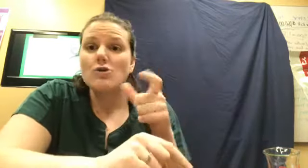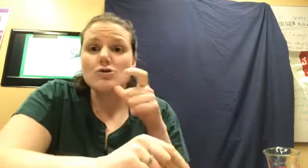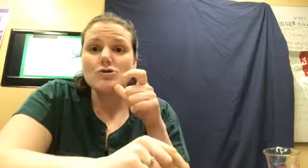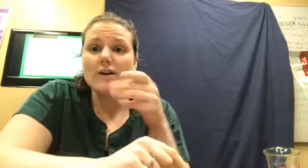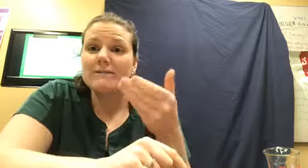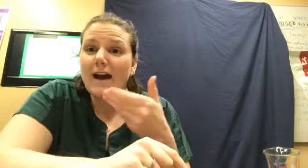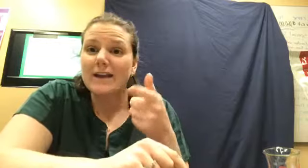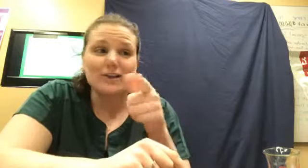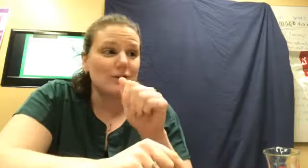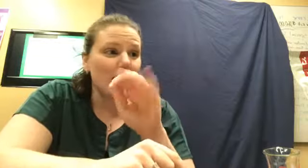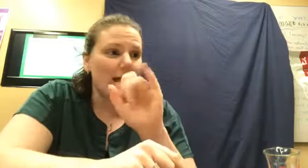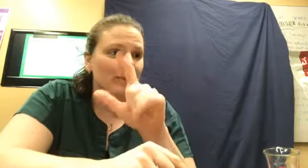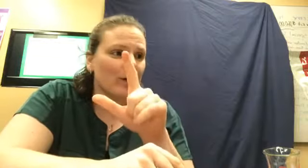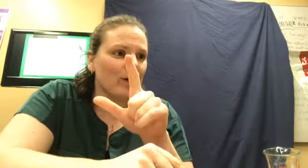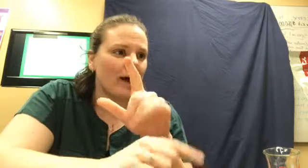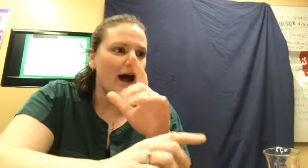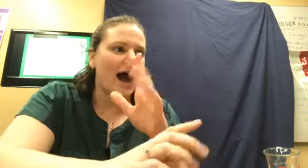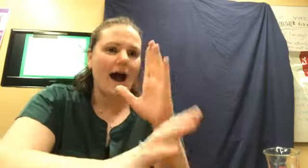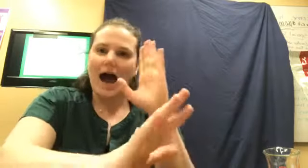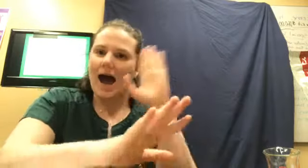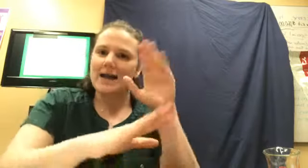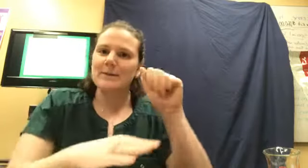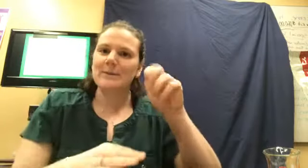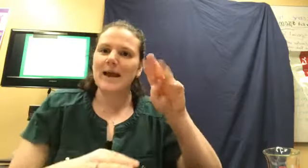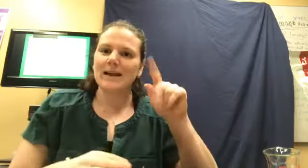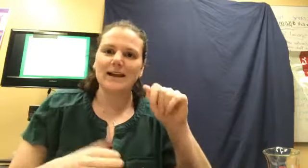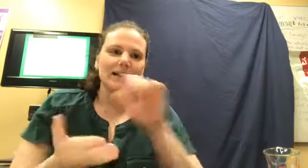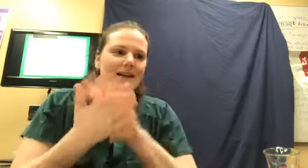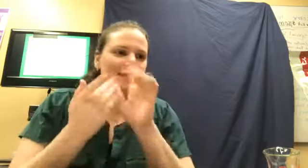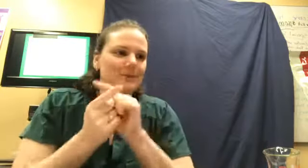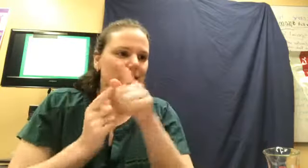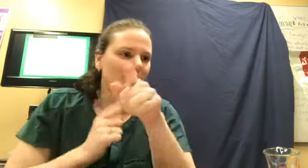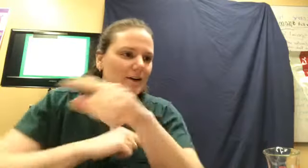Who invited you, April? Hi, I'm Amanda. Nice to meet you.